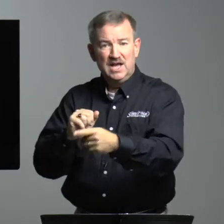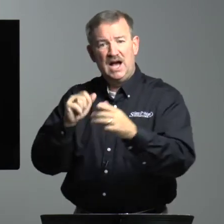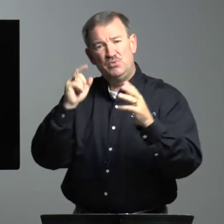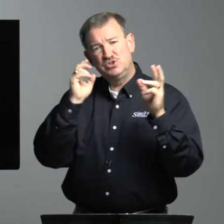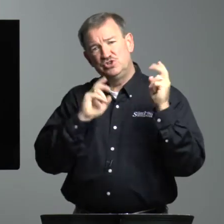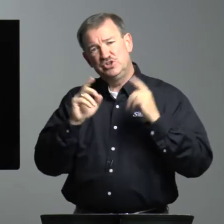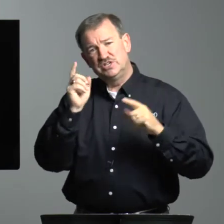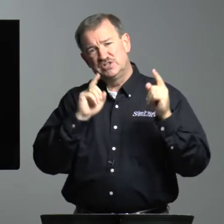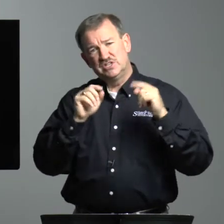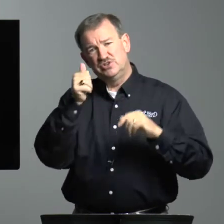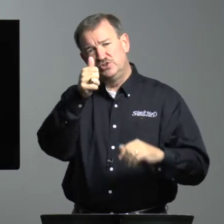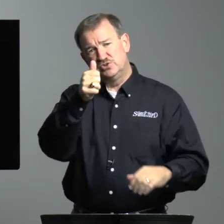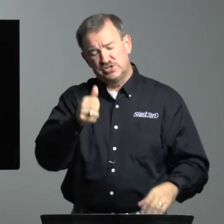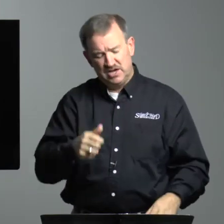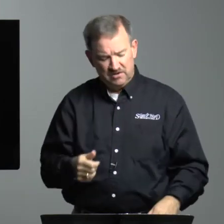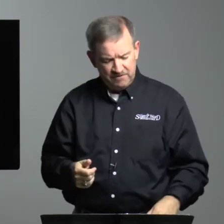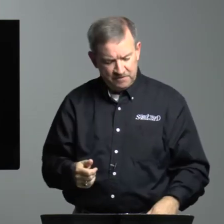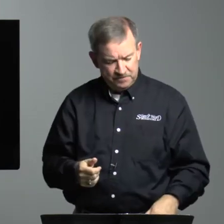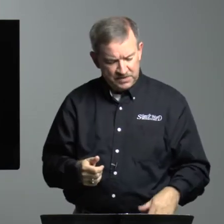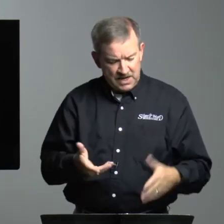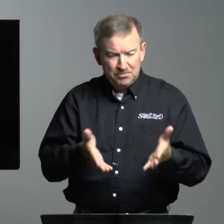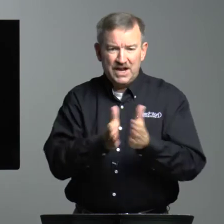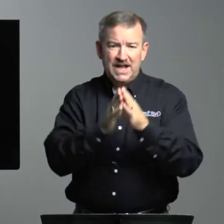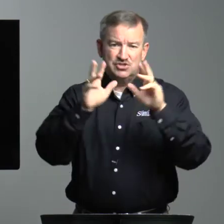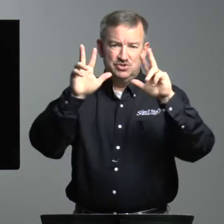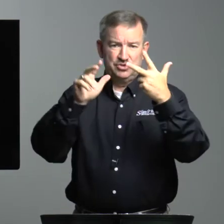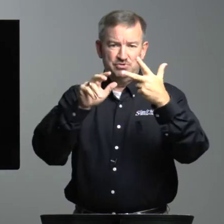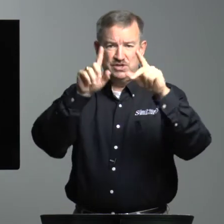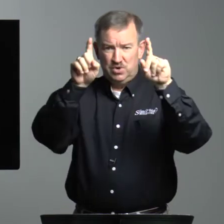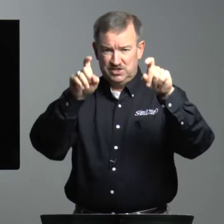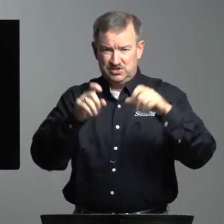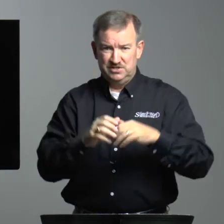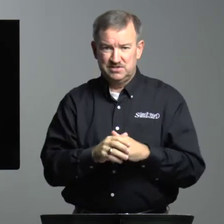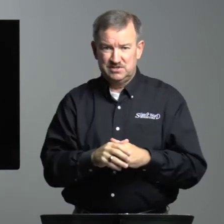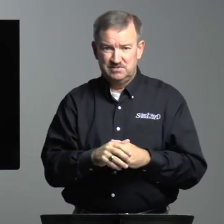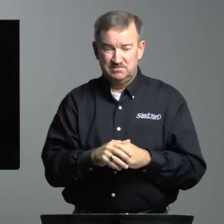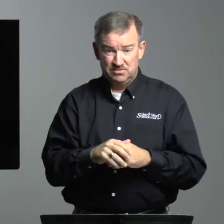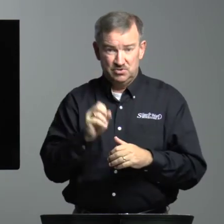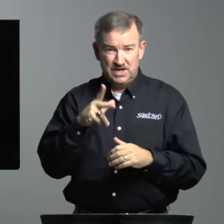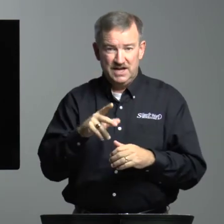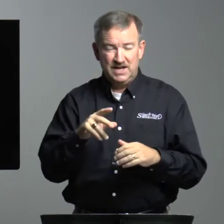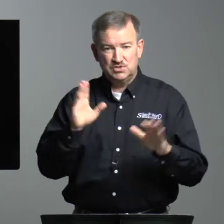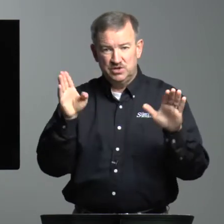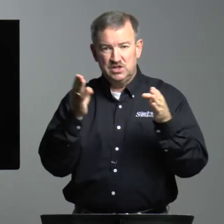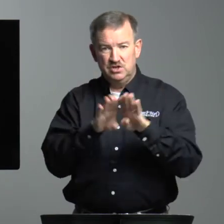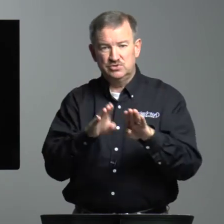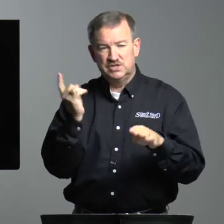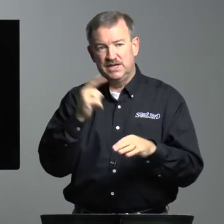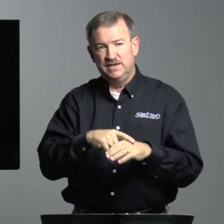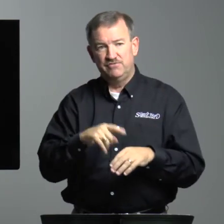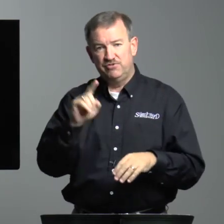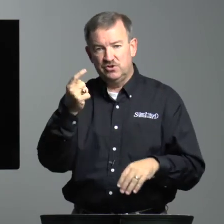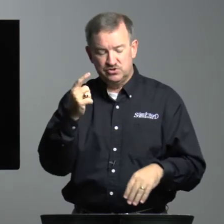I want you to consider yourself. I'm going to ask you three questions. OK, as we close today. First,